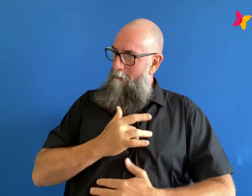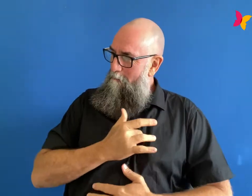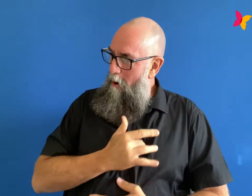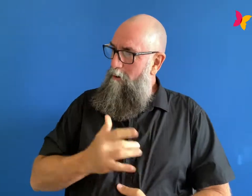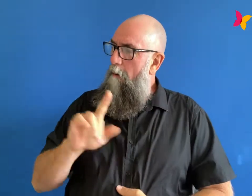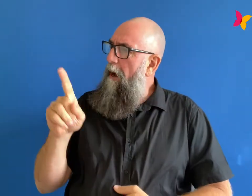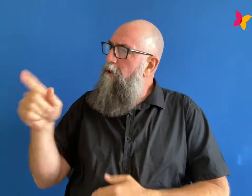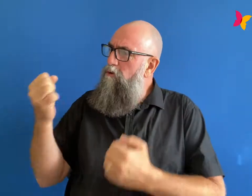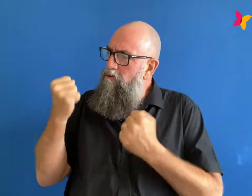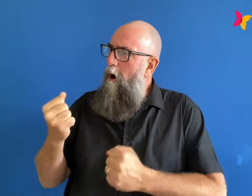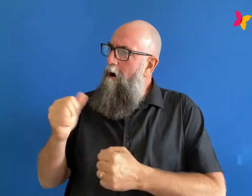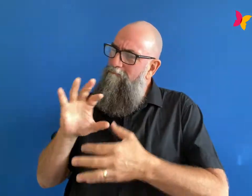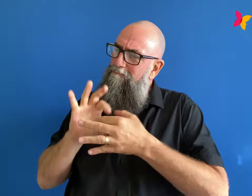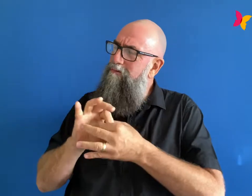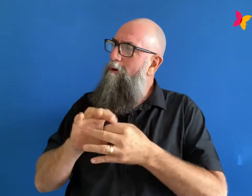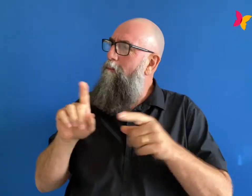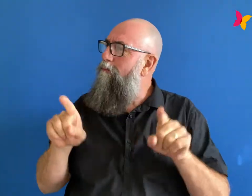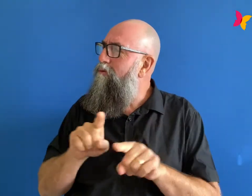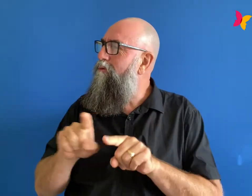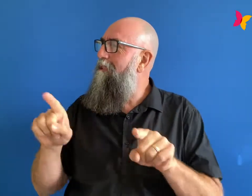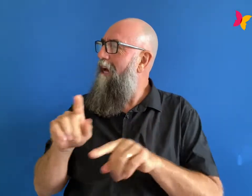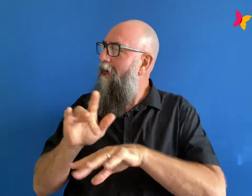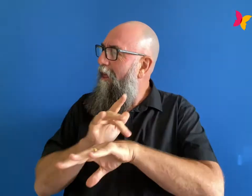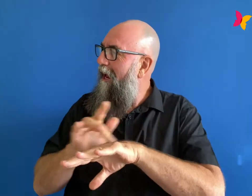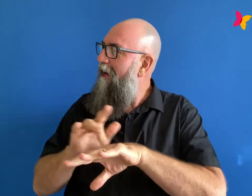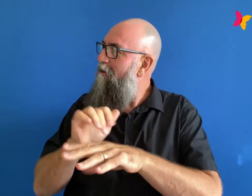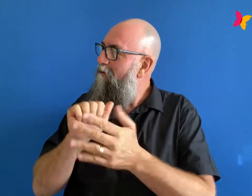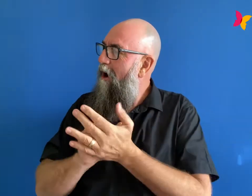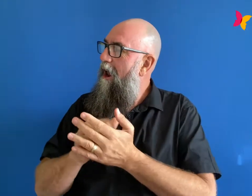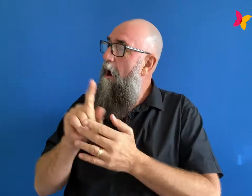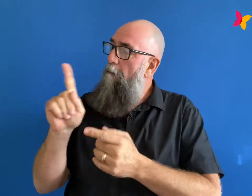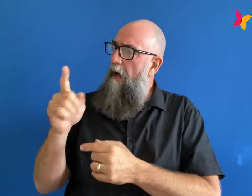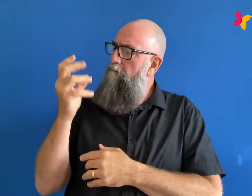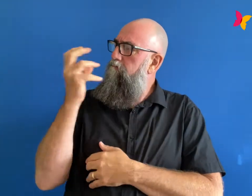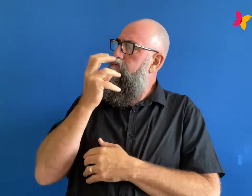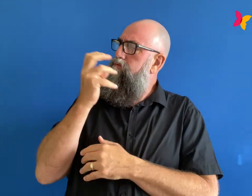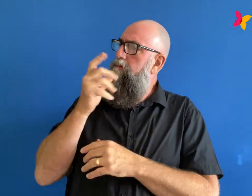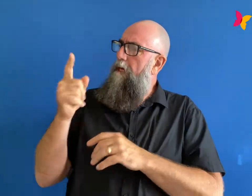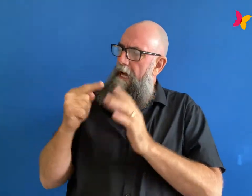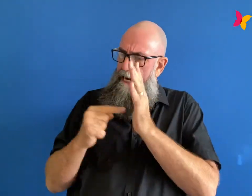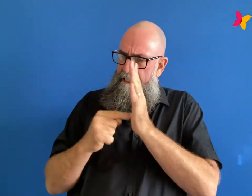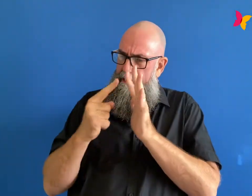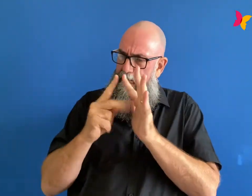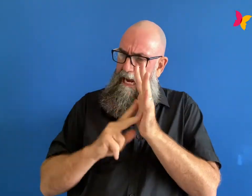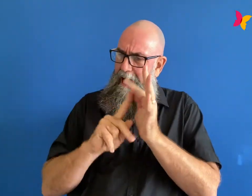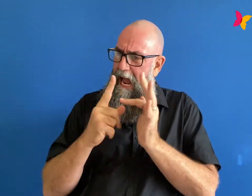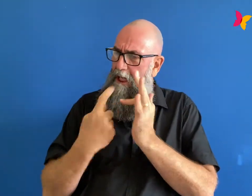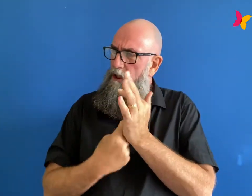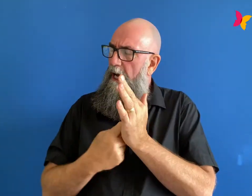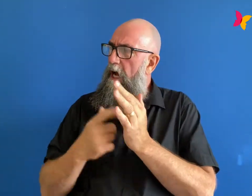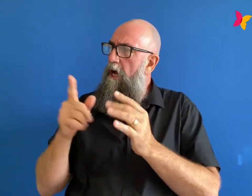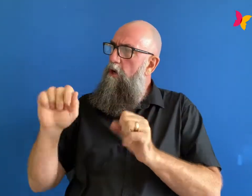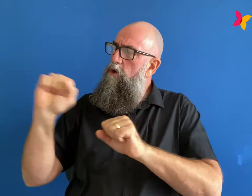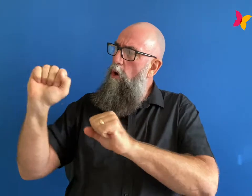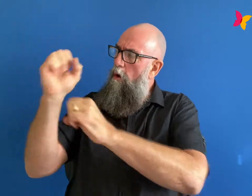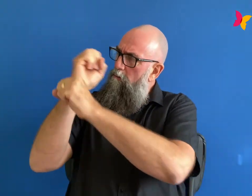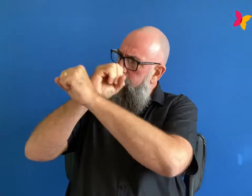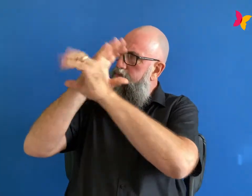teenage stage of identity formation the idea that amy had of herself it took a massive hit so all through